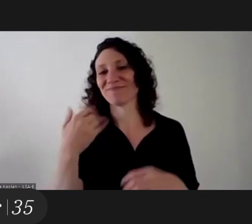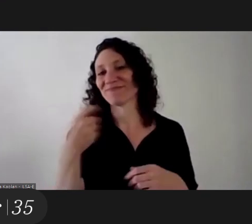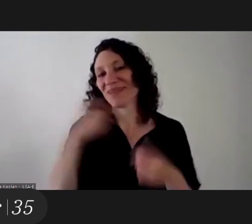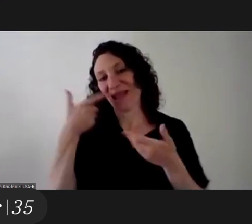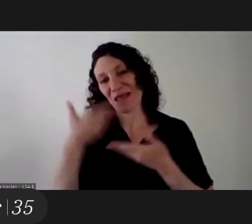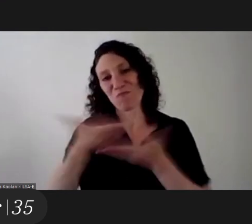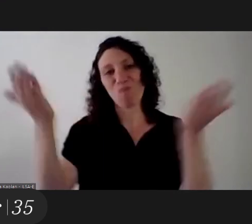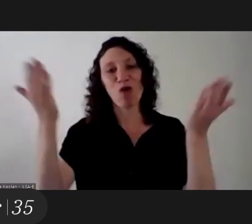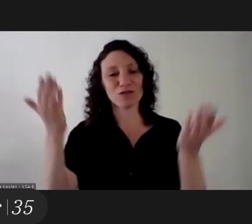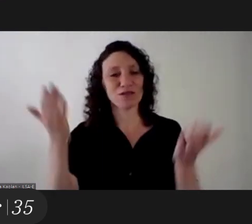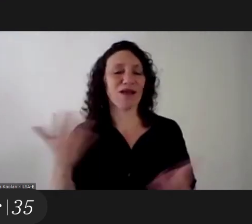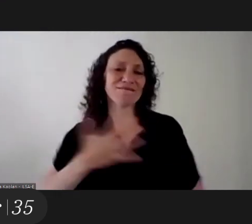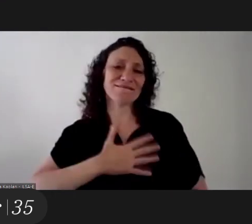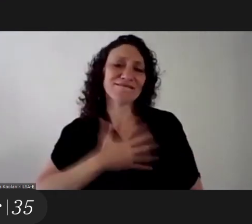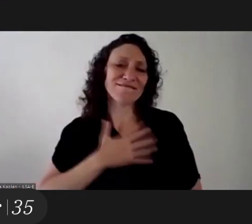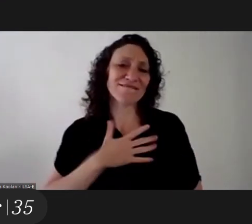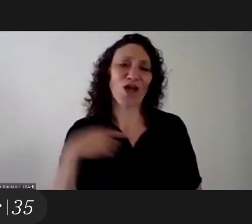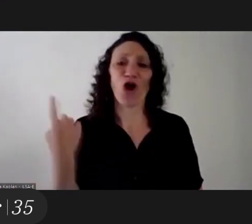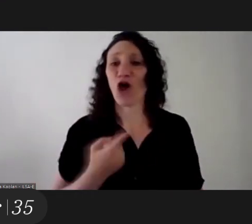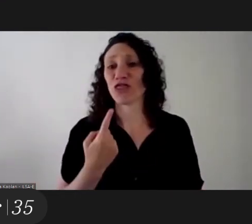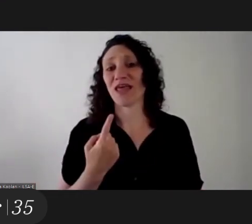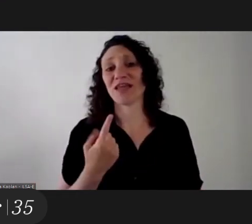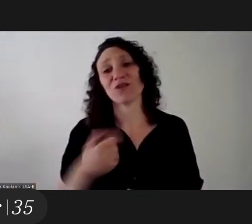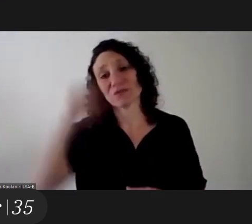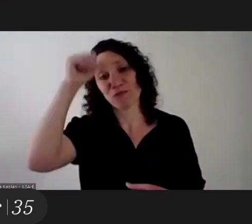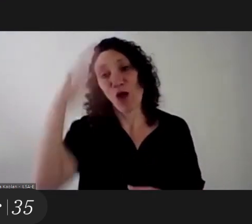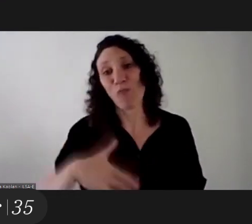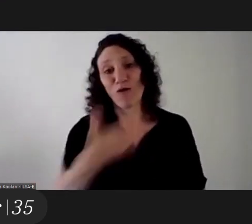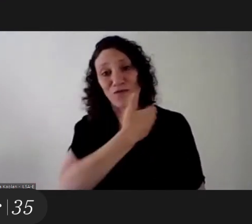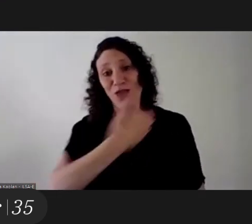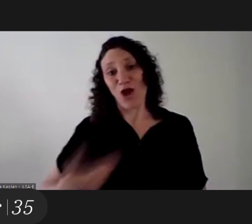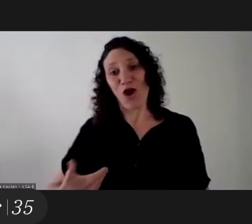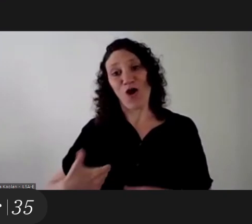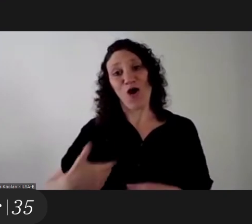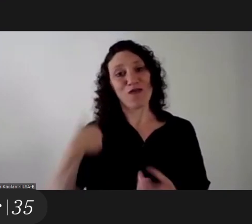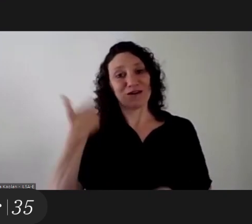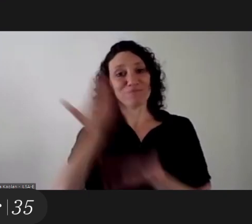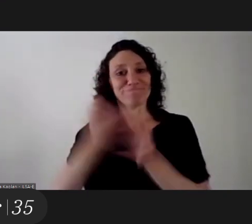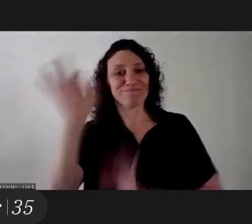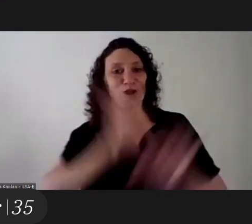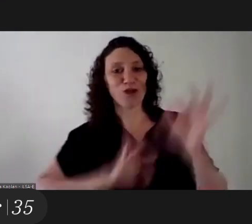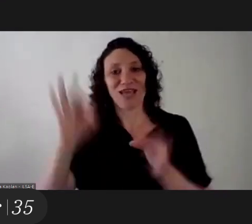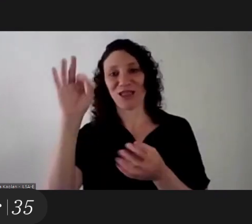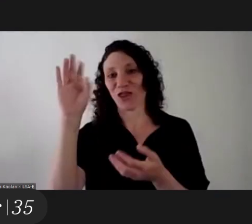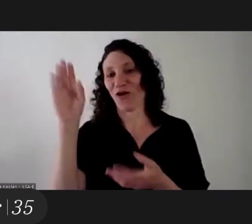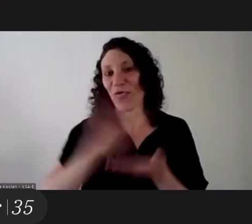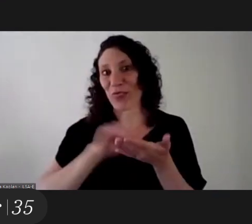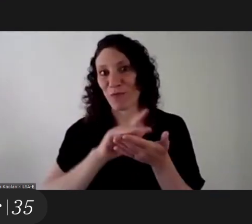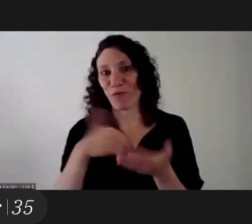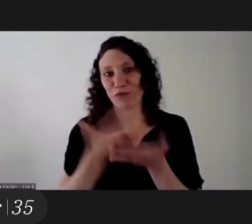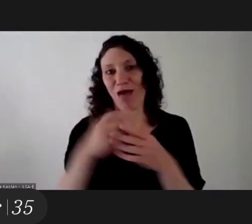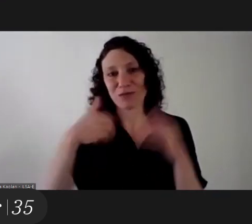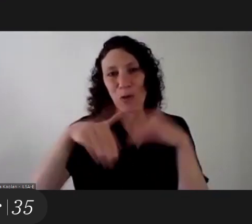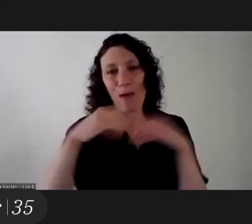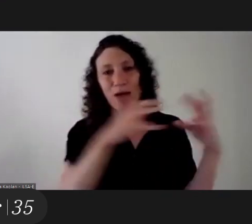we are very happy to finally have the exec see the executive power sending uh the bill